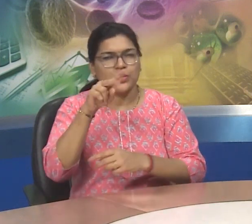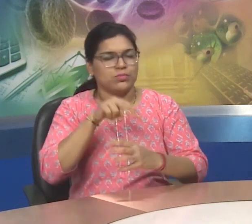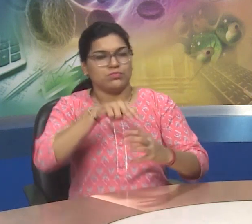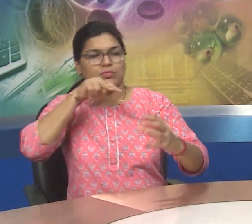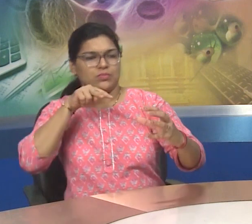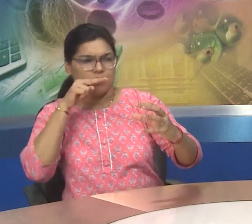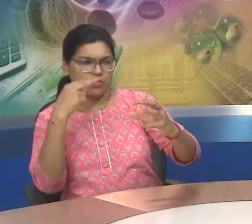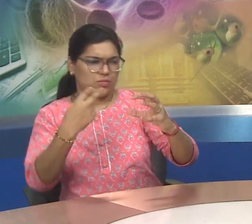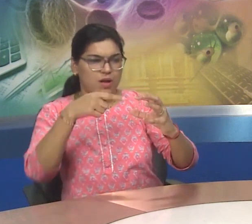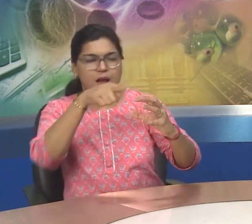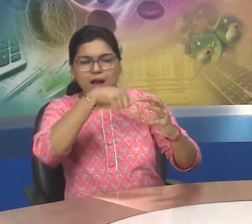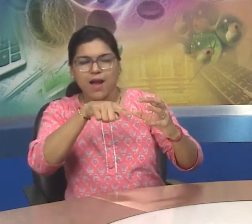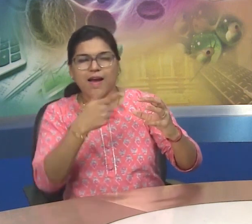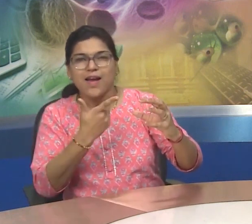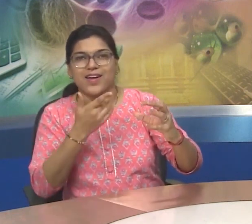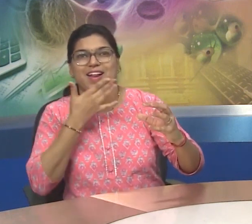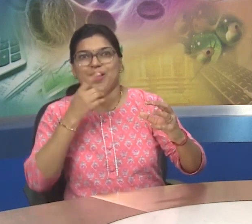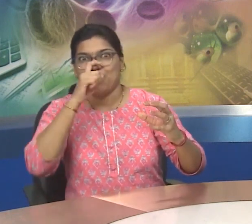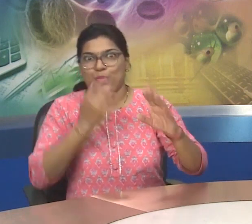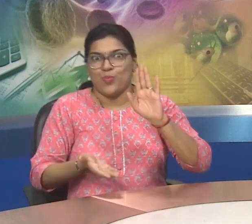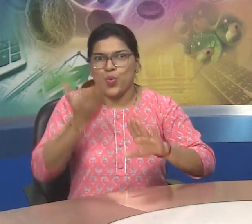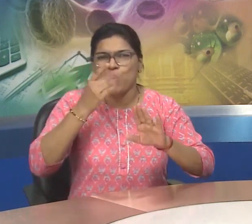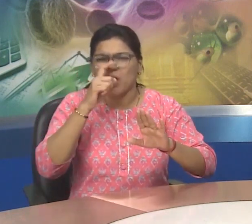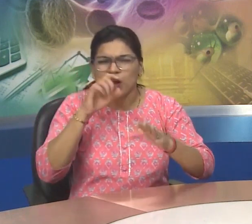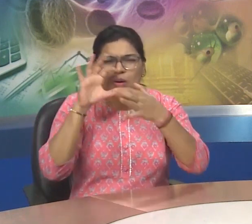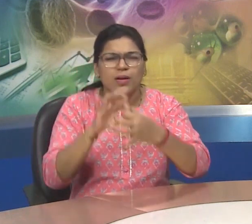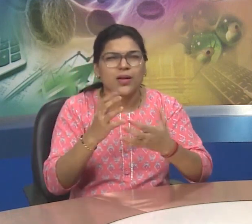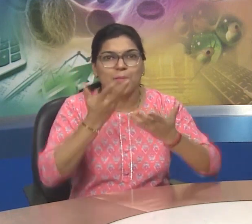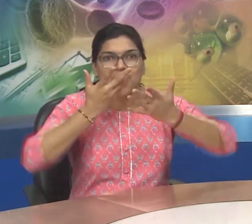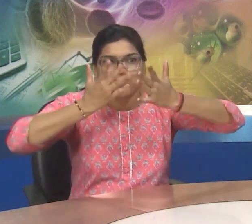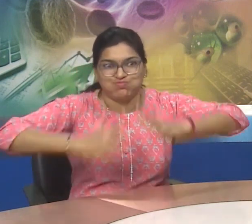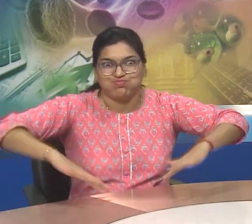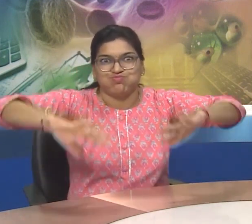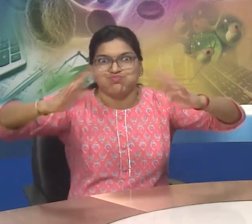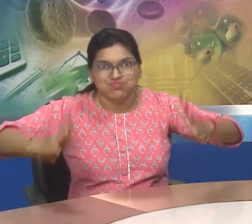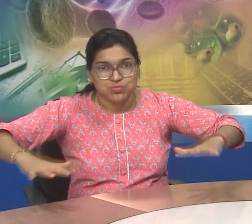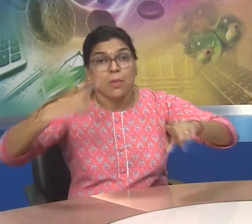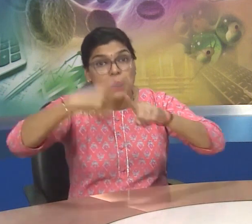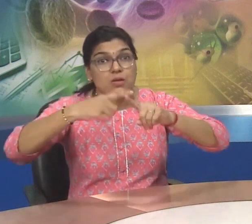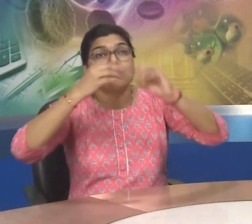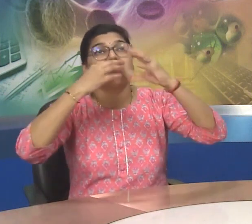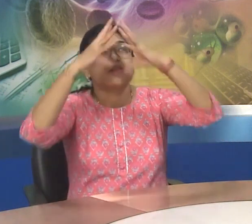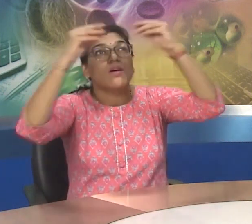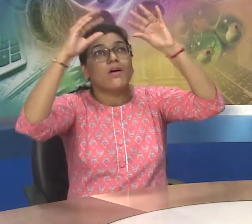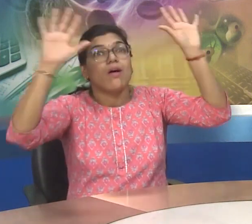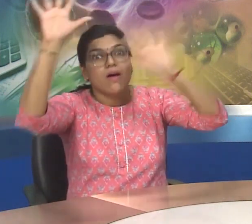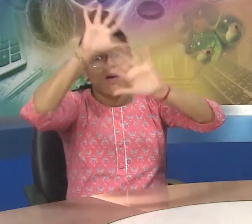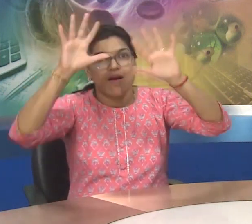the answer is blue what is the reason of the blue color because it consists